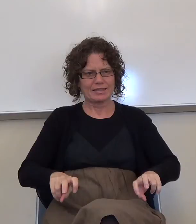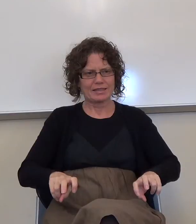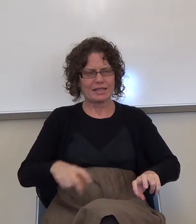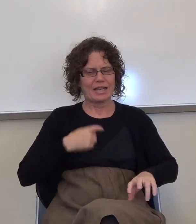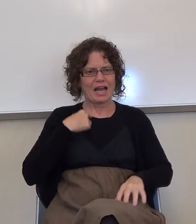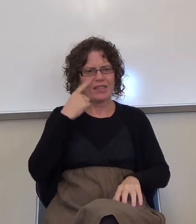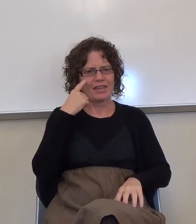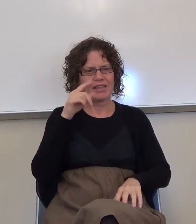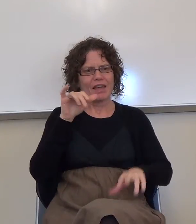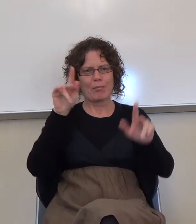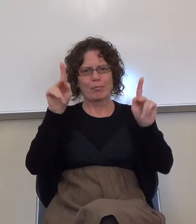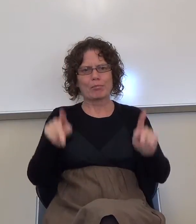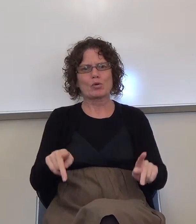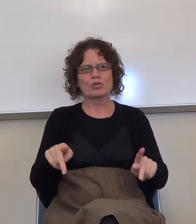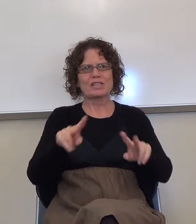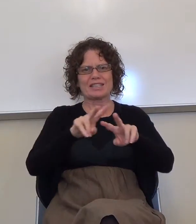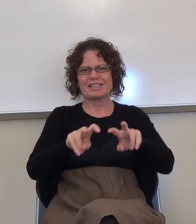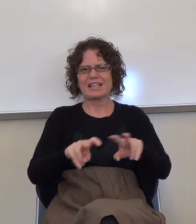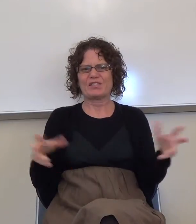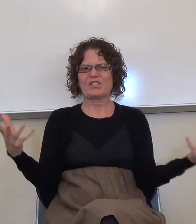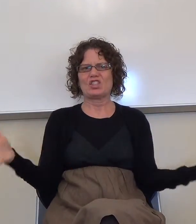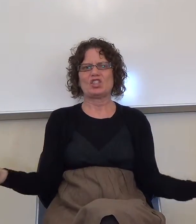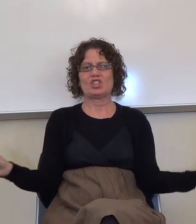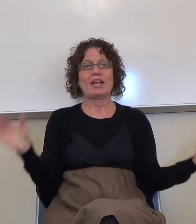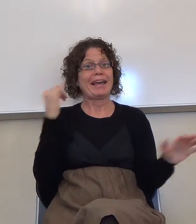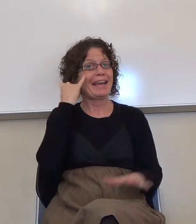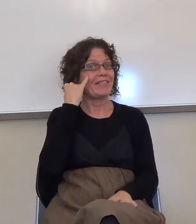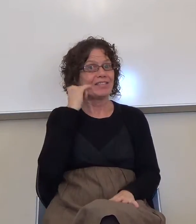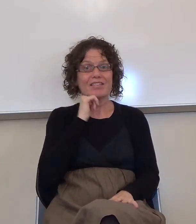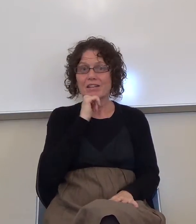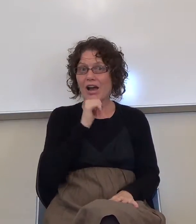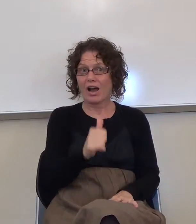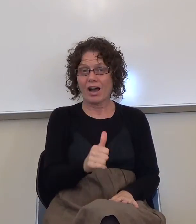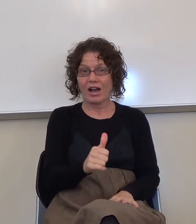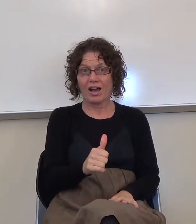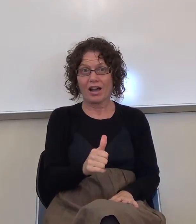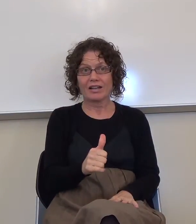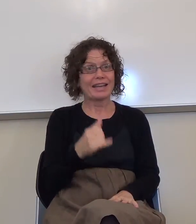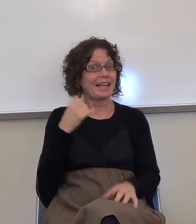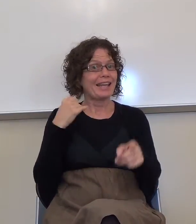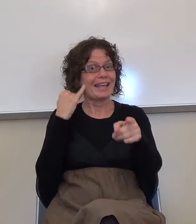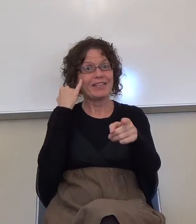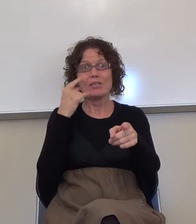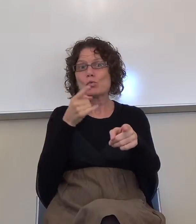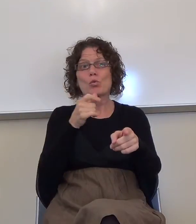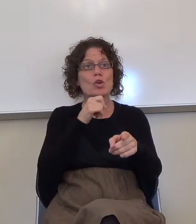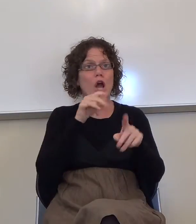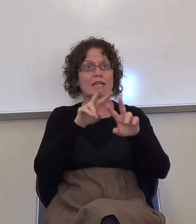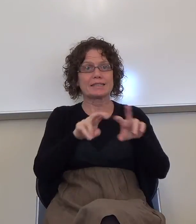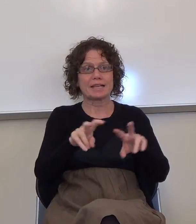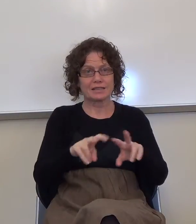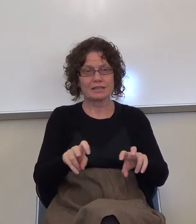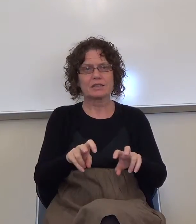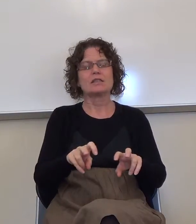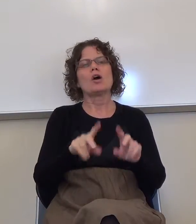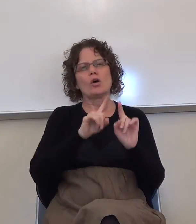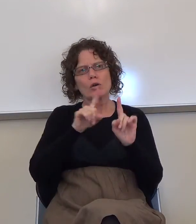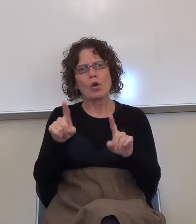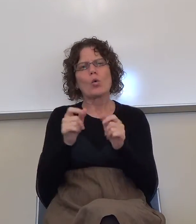person was assessed. If that person wasn't, if you were not assessed, go down with the Reading Cafe people.